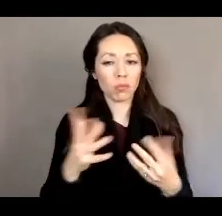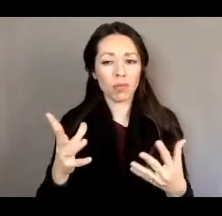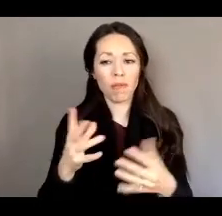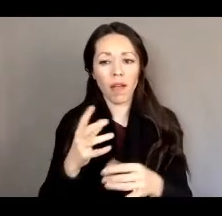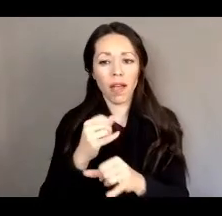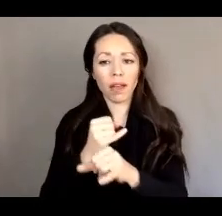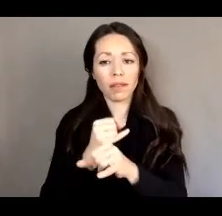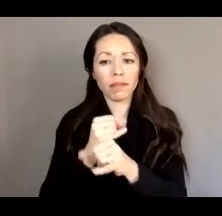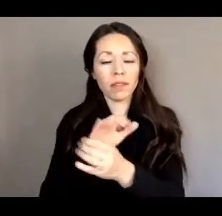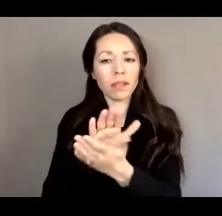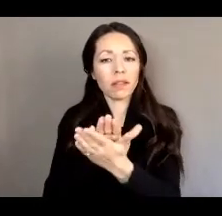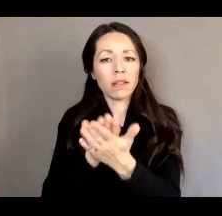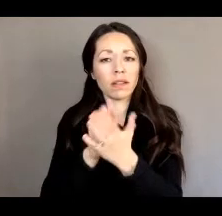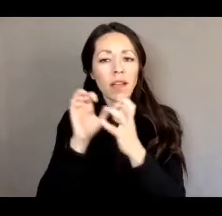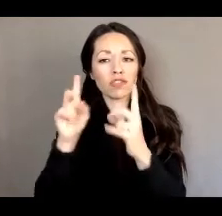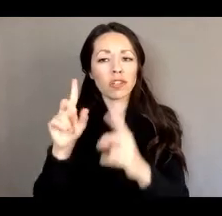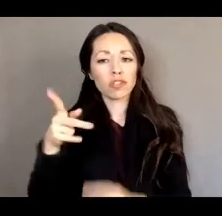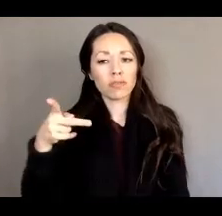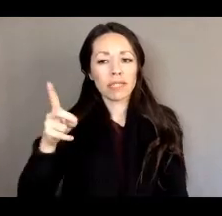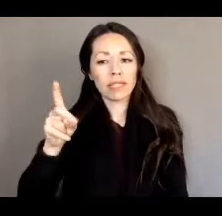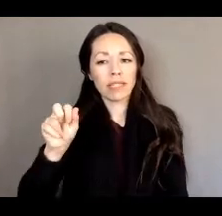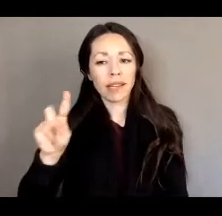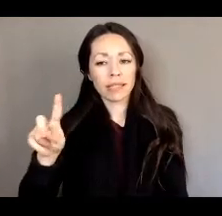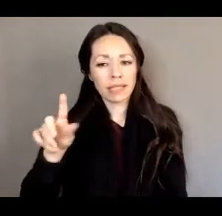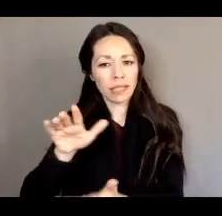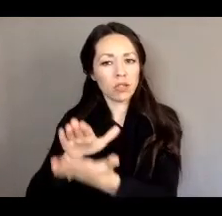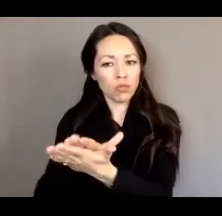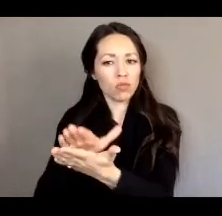students at both Phoenix, um,